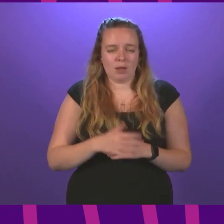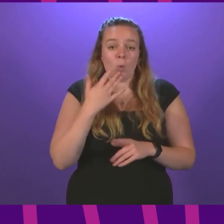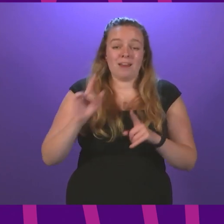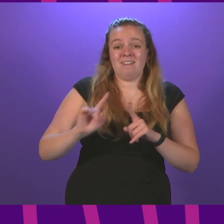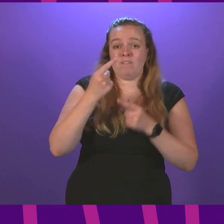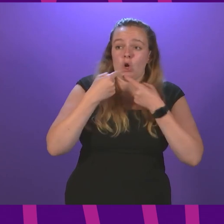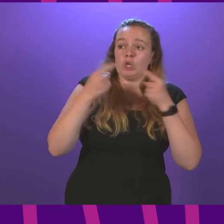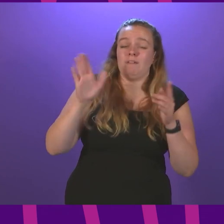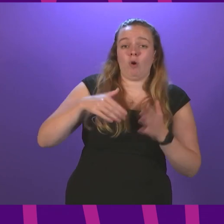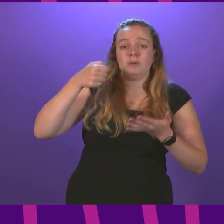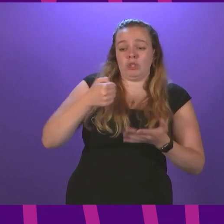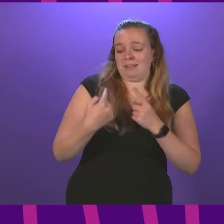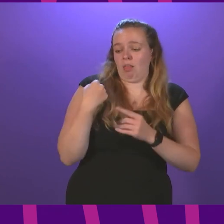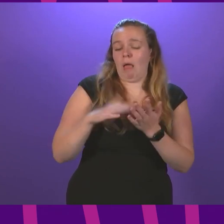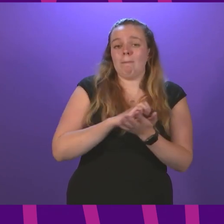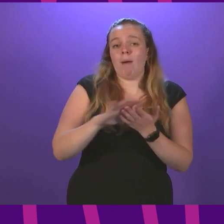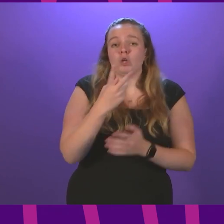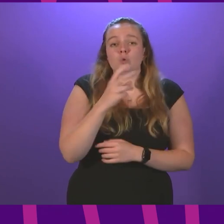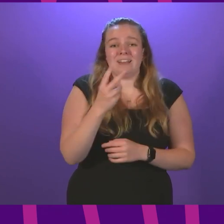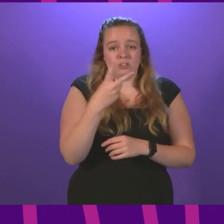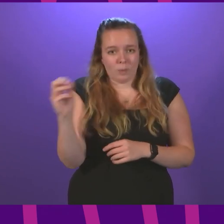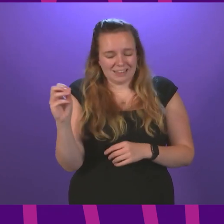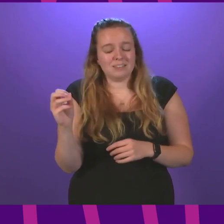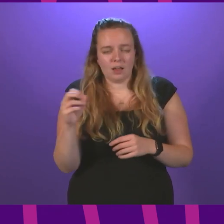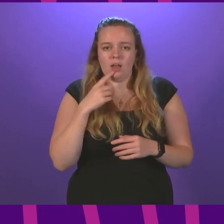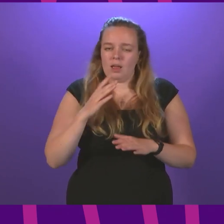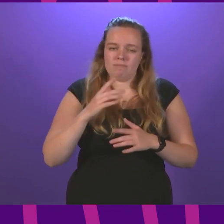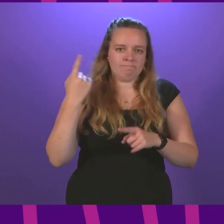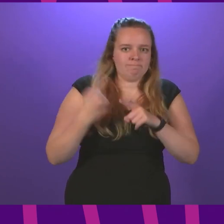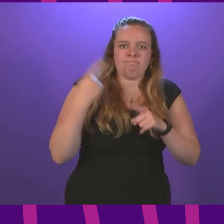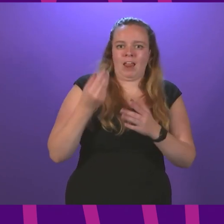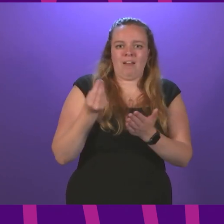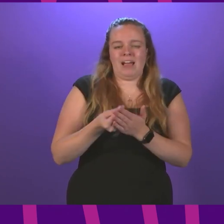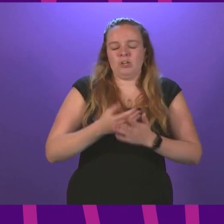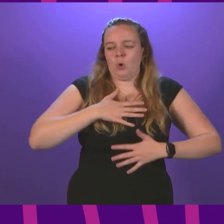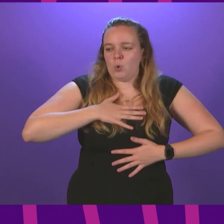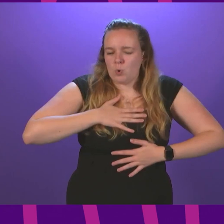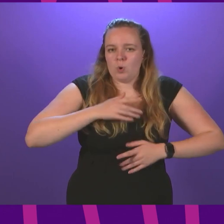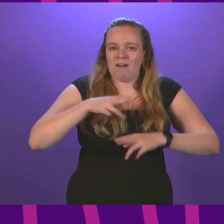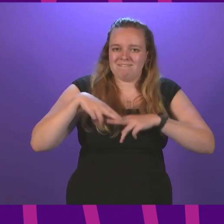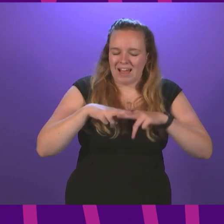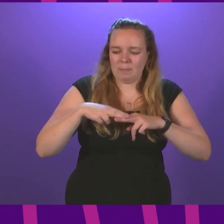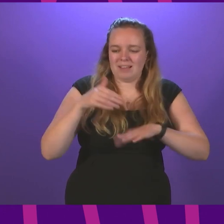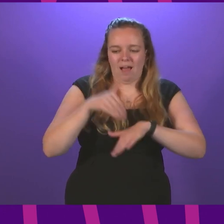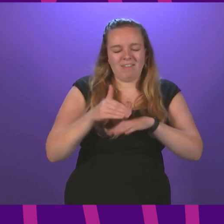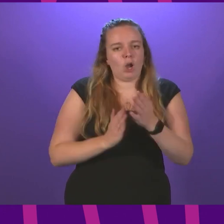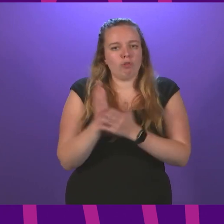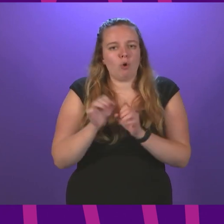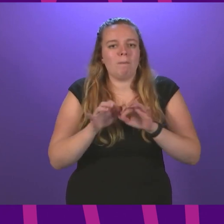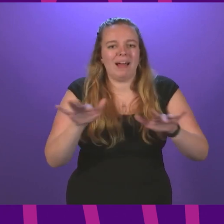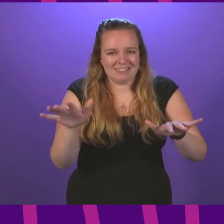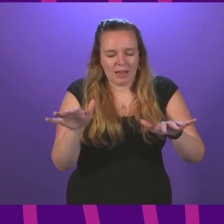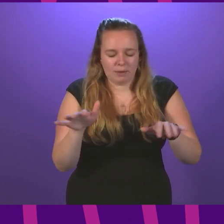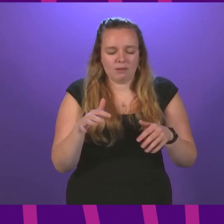announced by the Chancellor in March 2020, it immediately provided financial relief to families affected by the pandemic, sitting